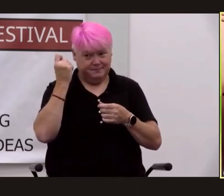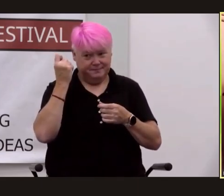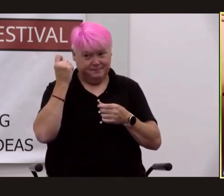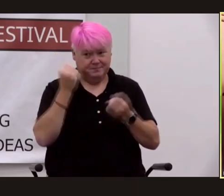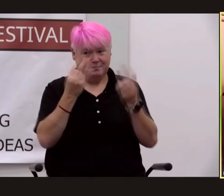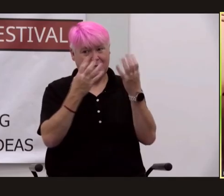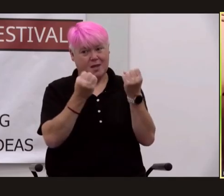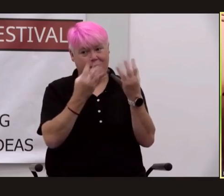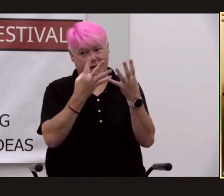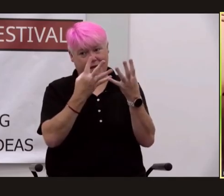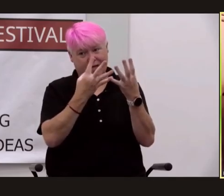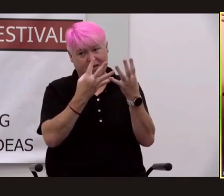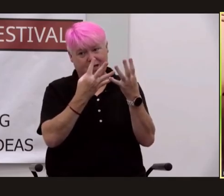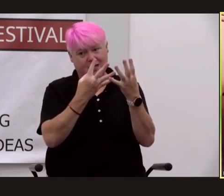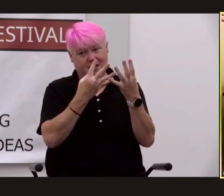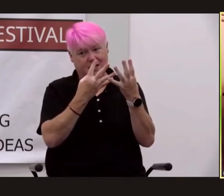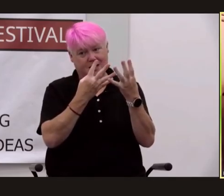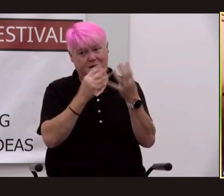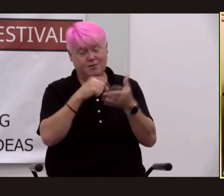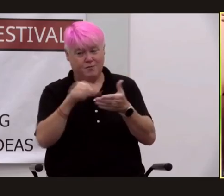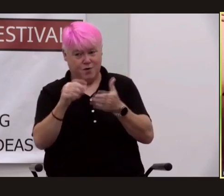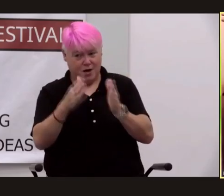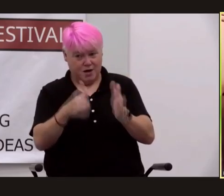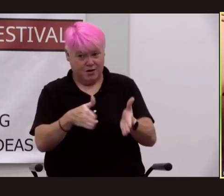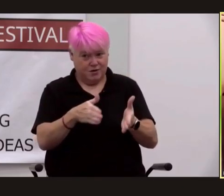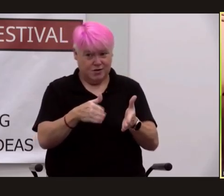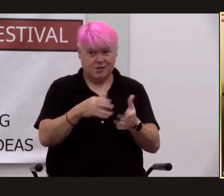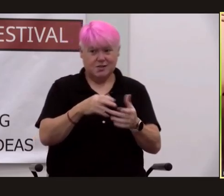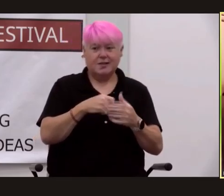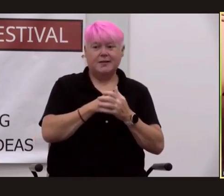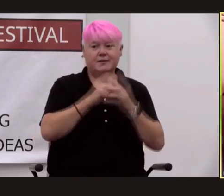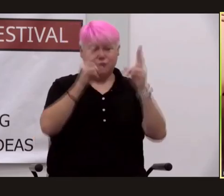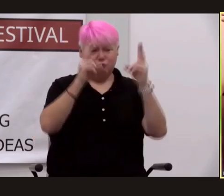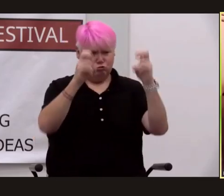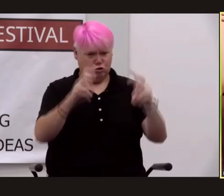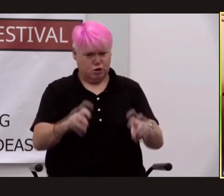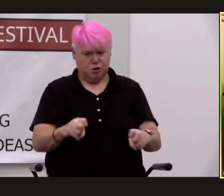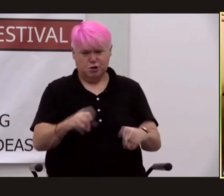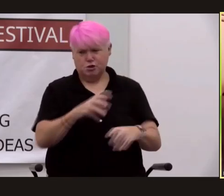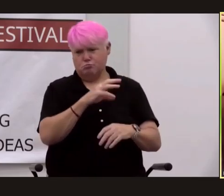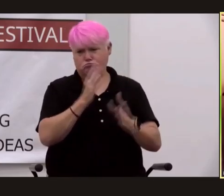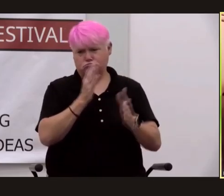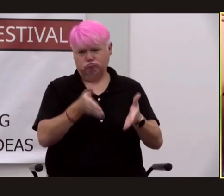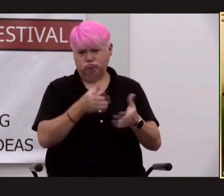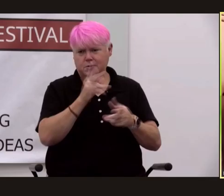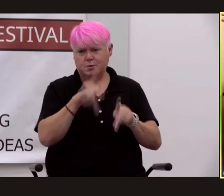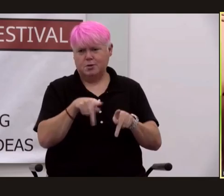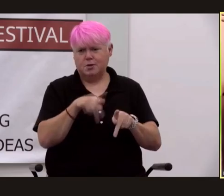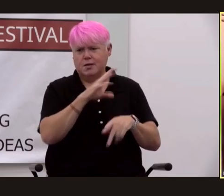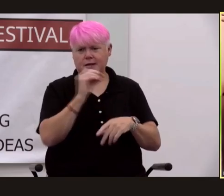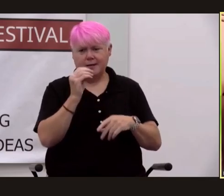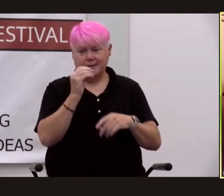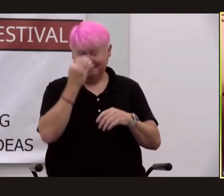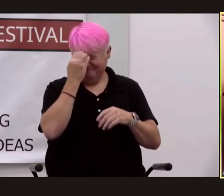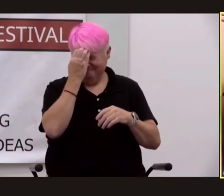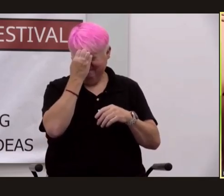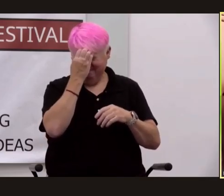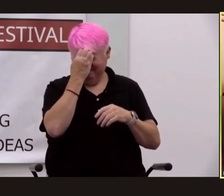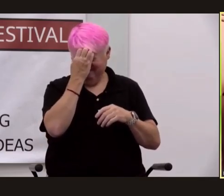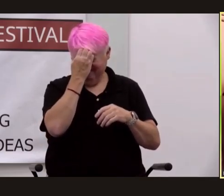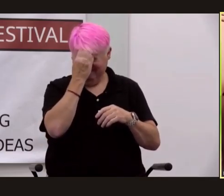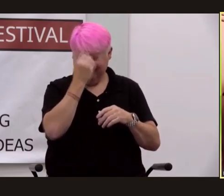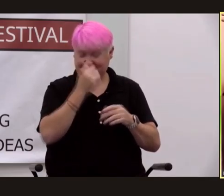uh great literary critics including amongst them the great canadian one northrop fry uh of the university of toronto